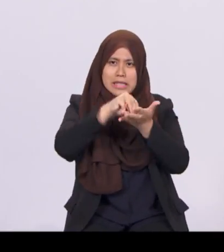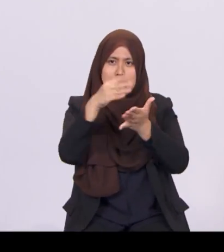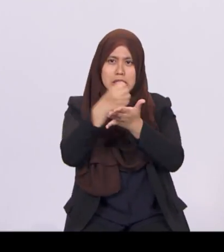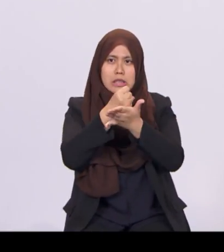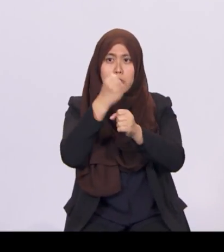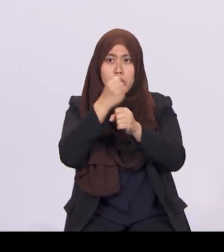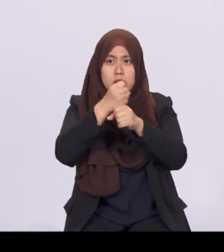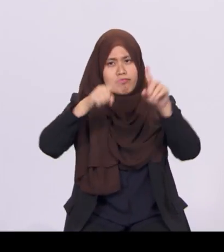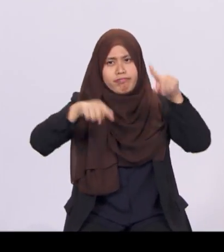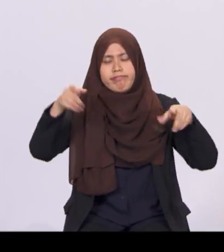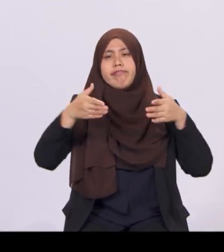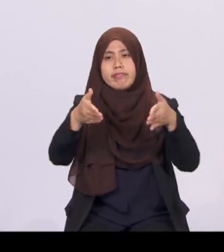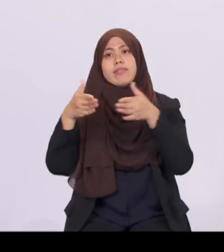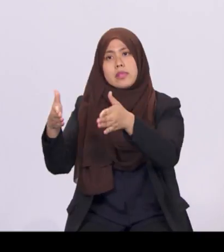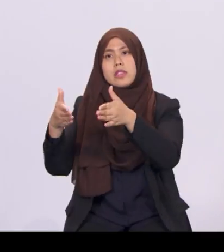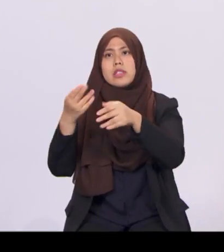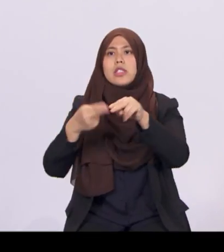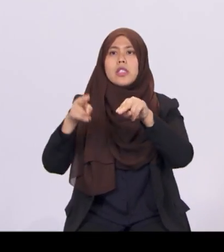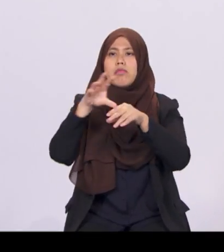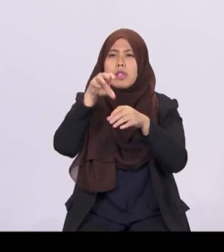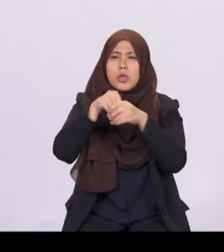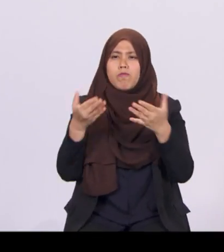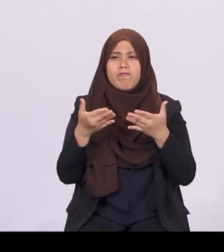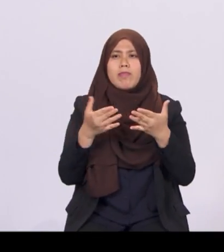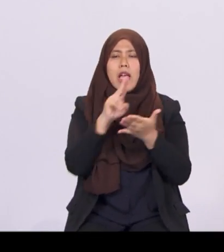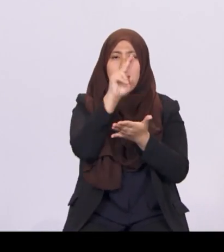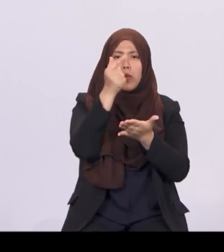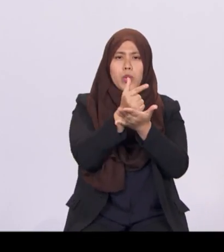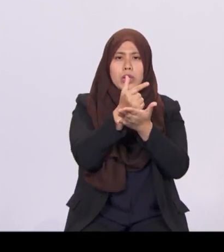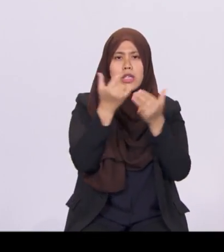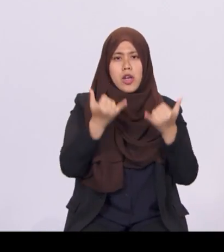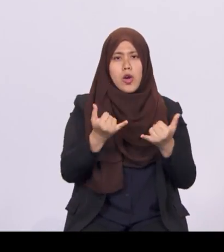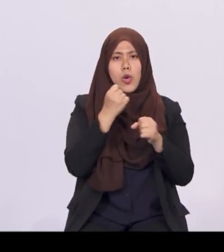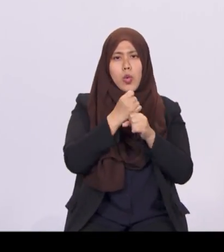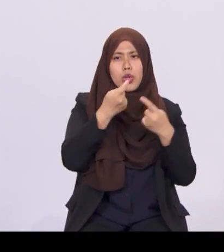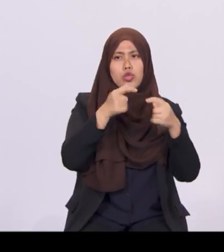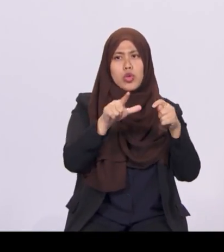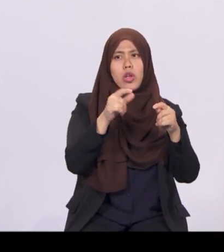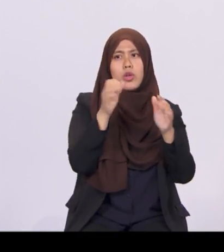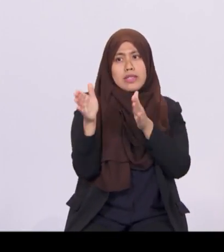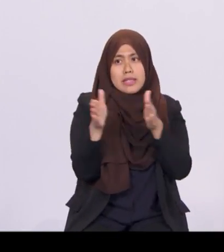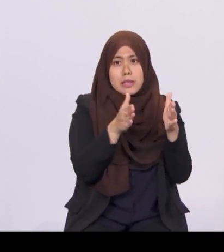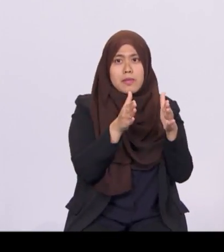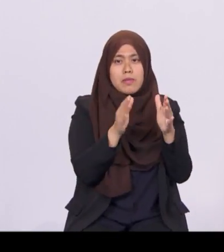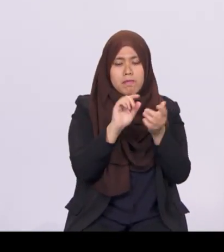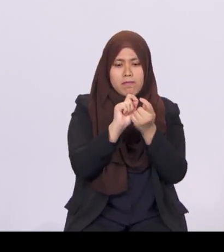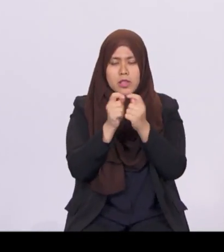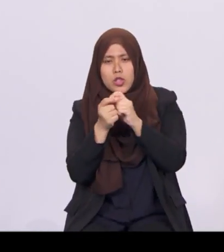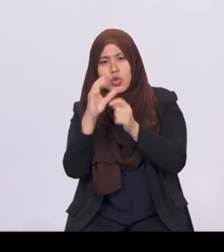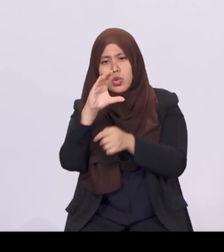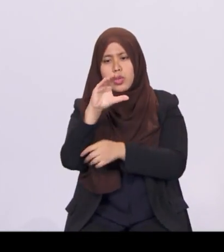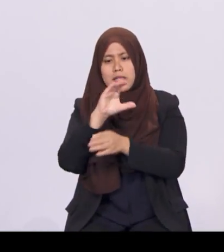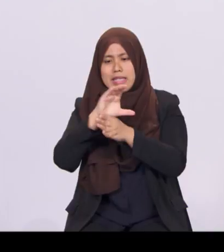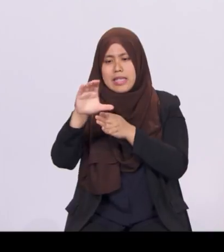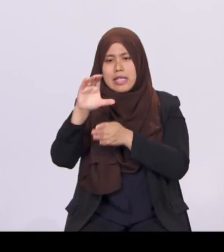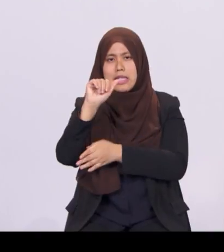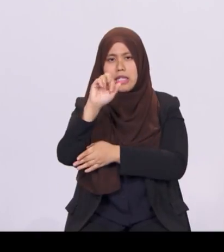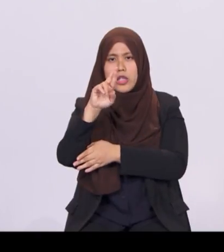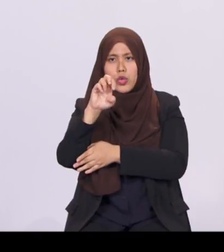upgrading the current work trial scheme into a career trial scheme, with higher funding support for workers to try out new careers.